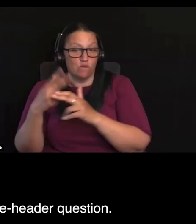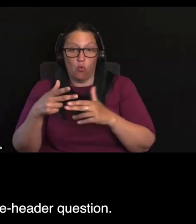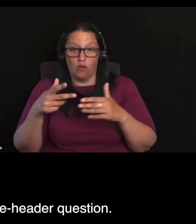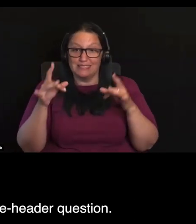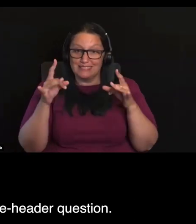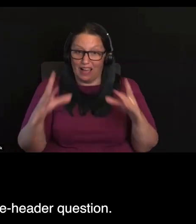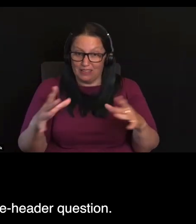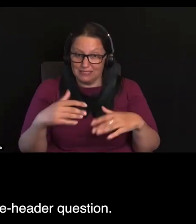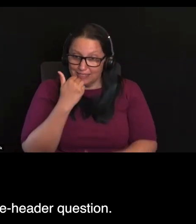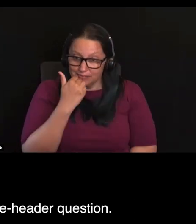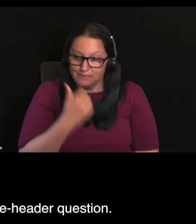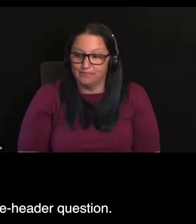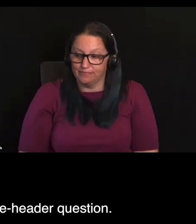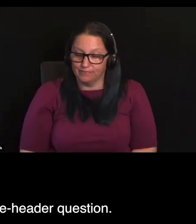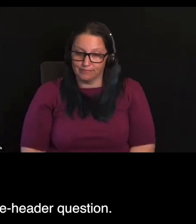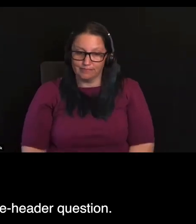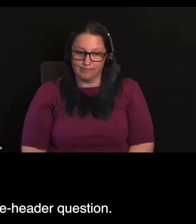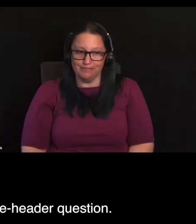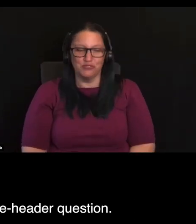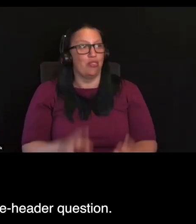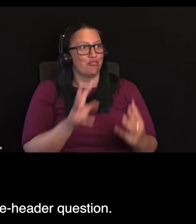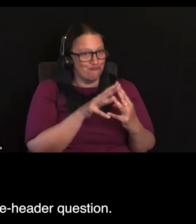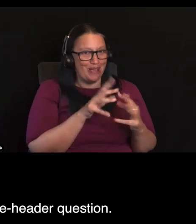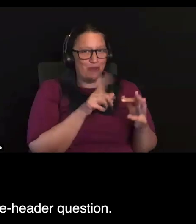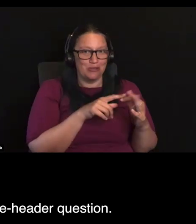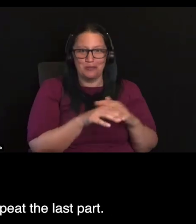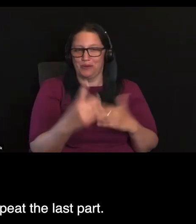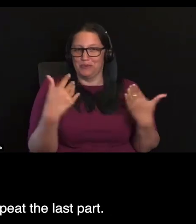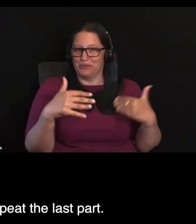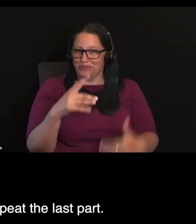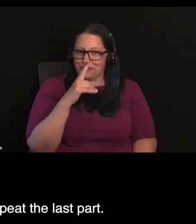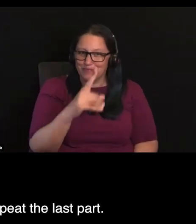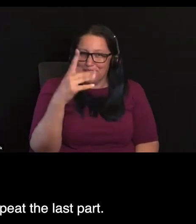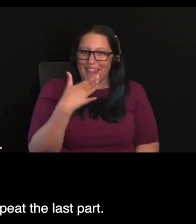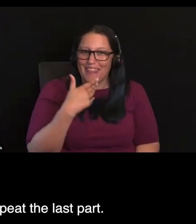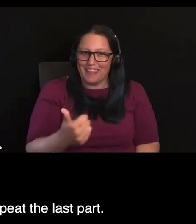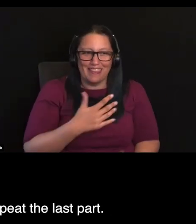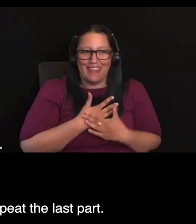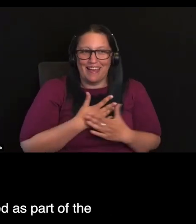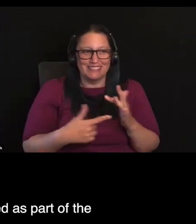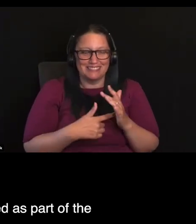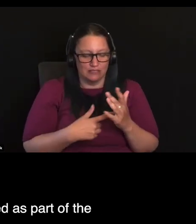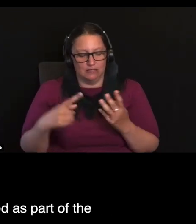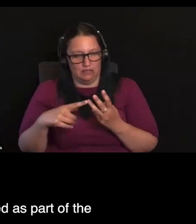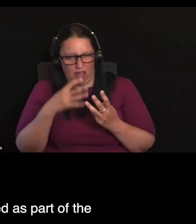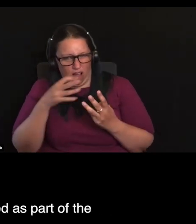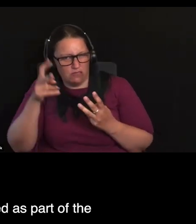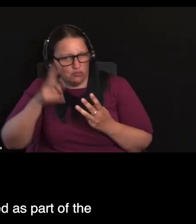Thanks, Andrea. I always love a triple-headed question. I just wanted to get you to repeat the last part, but